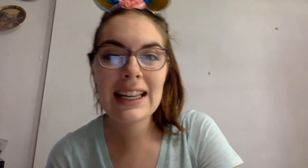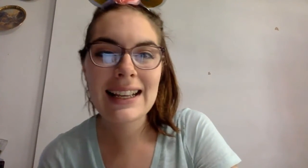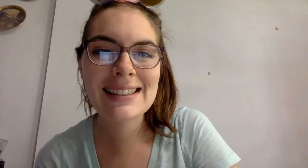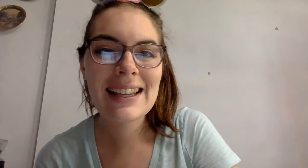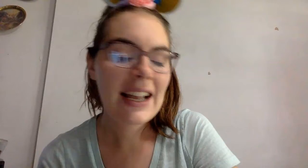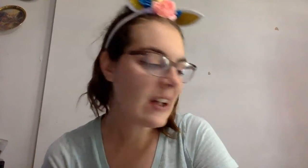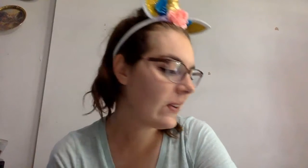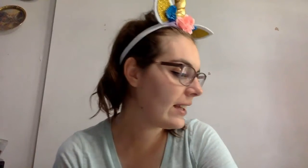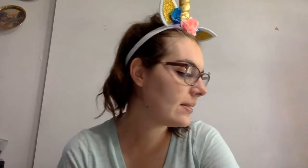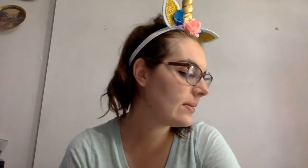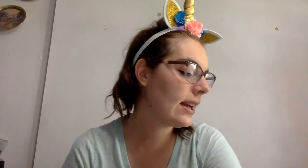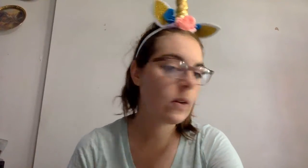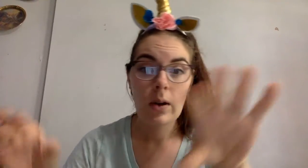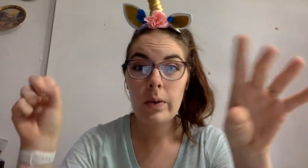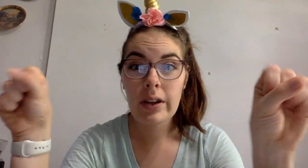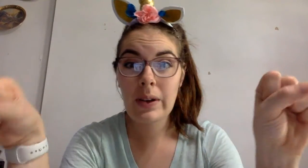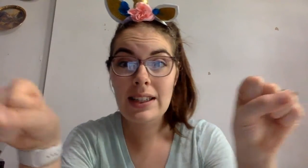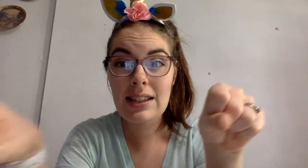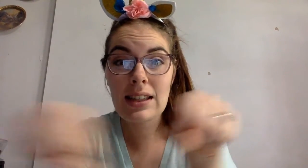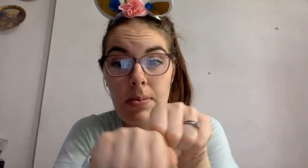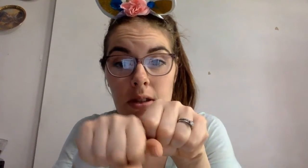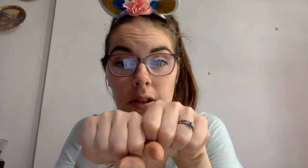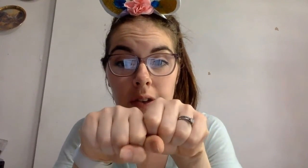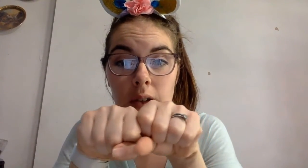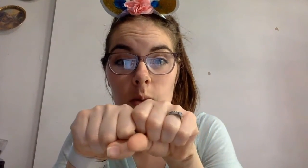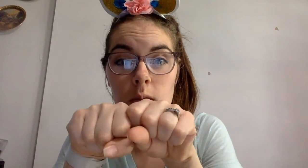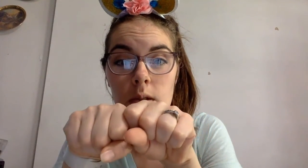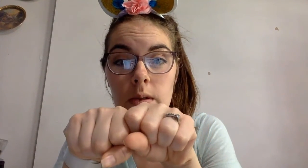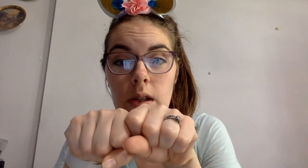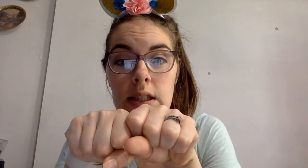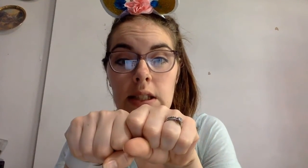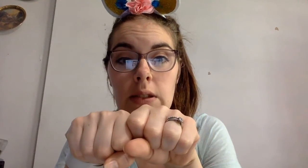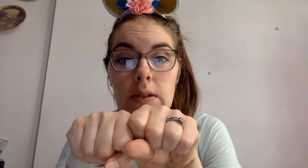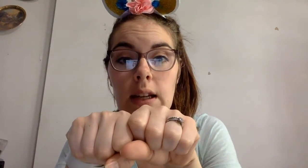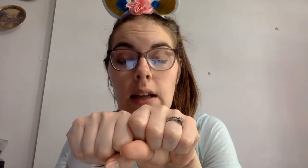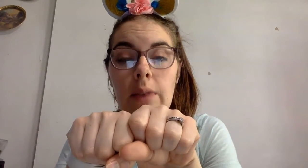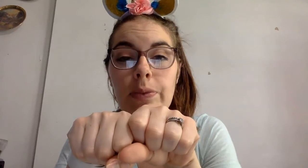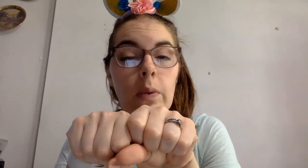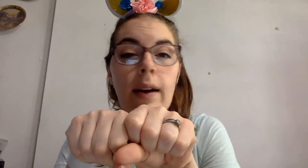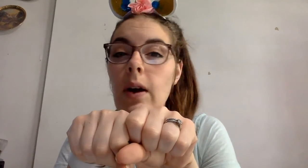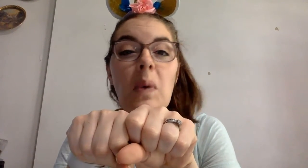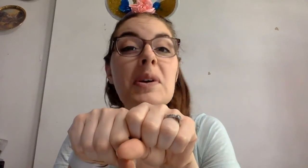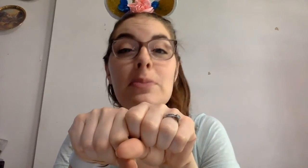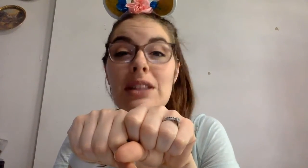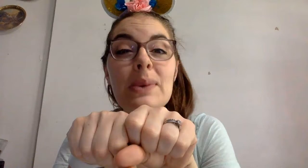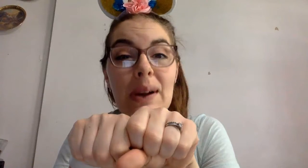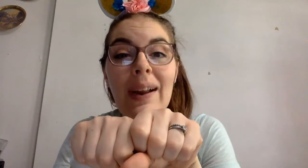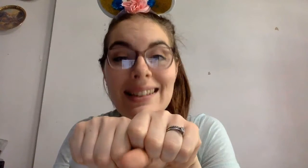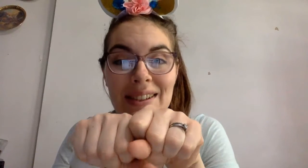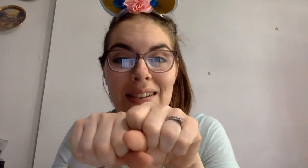nice. Okay. So now we are going to substitute phonemes, which means we're going to, well, which means we're going to